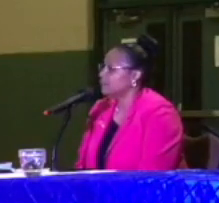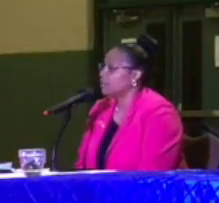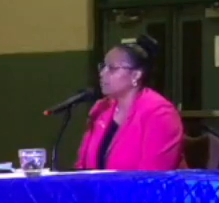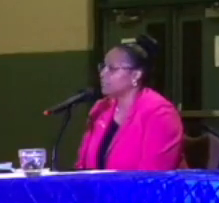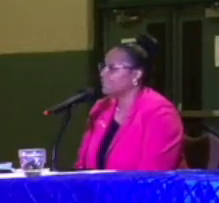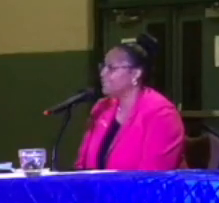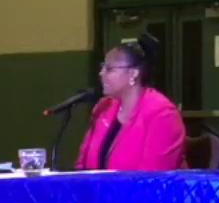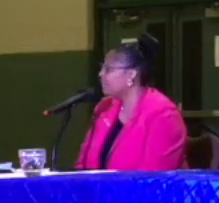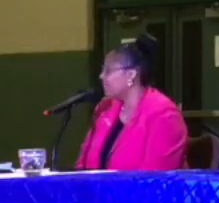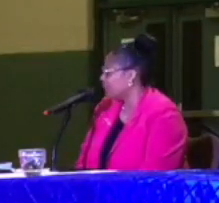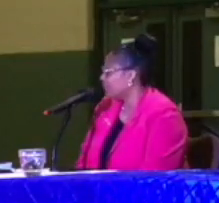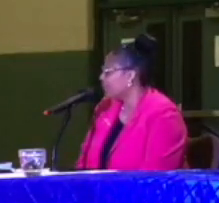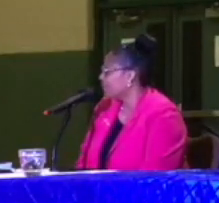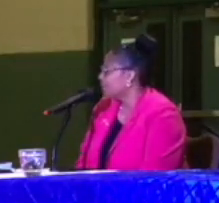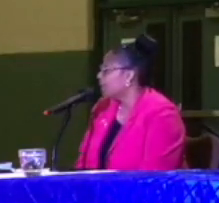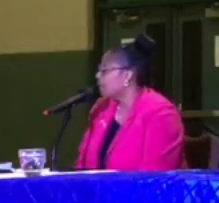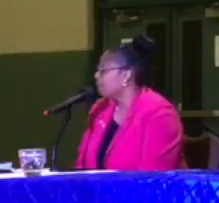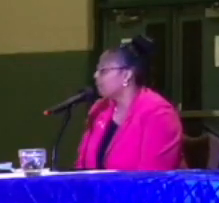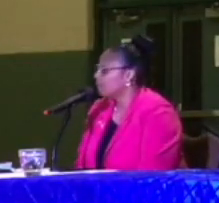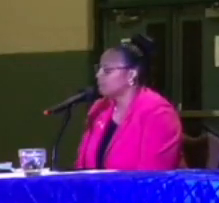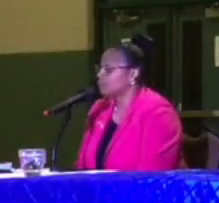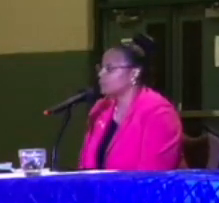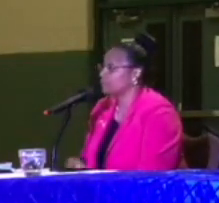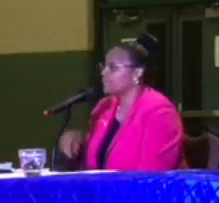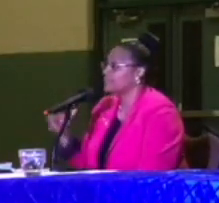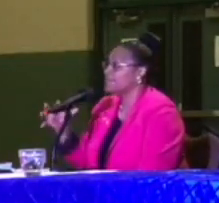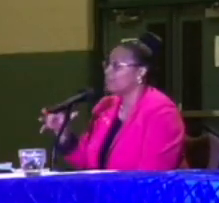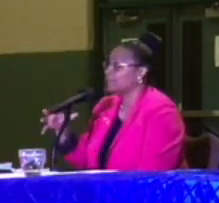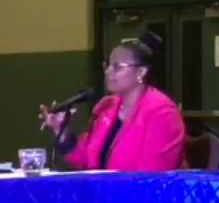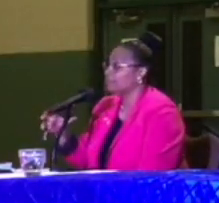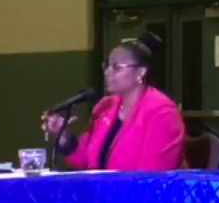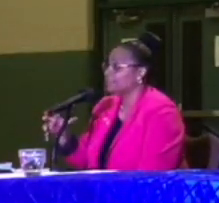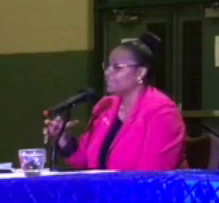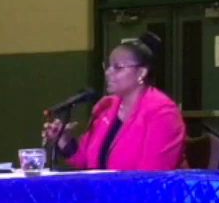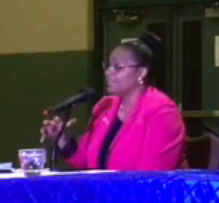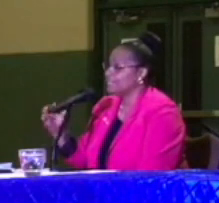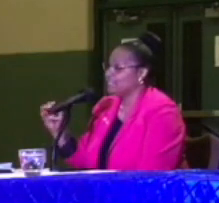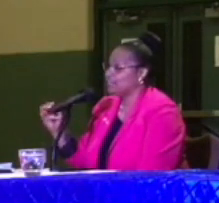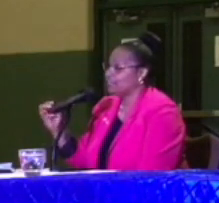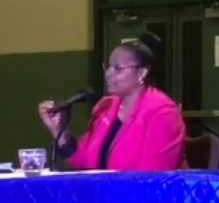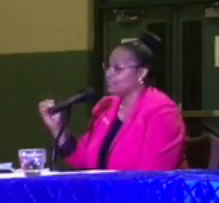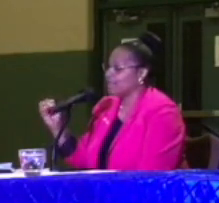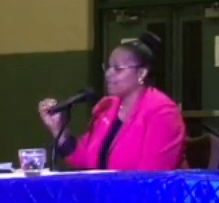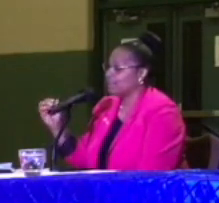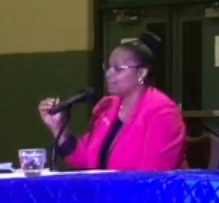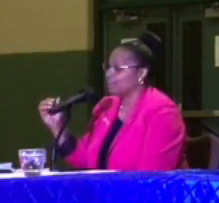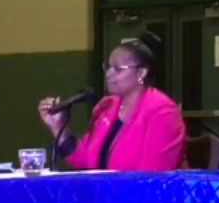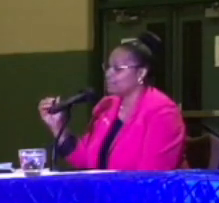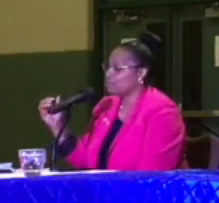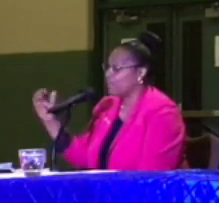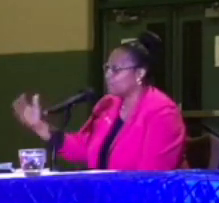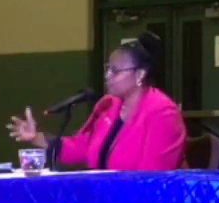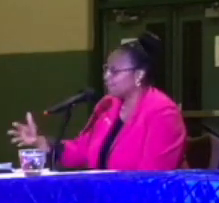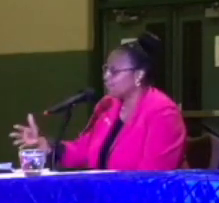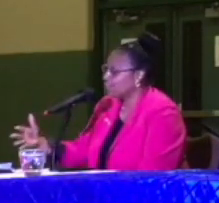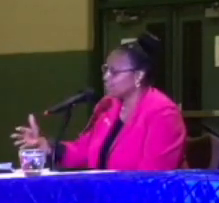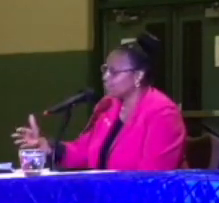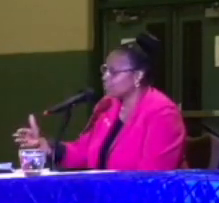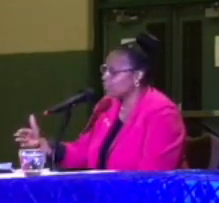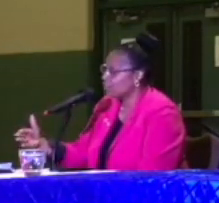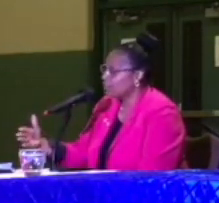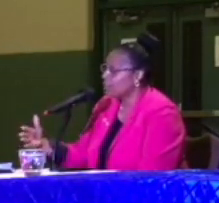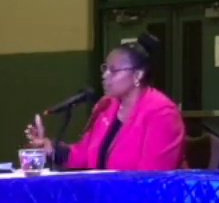their ability to get there? Because downtown Flint is near the transportation